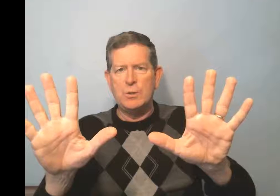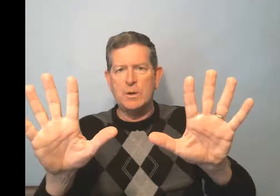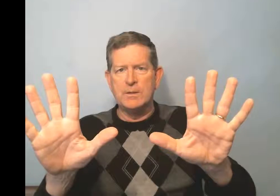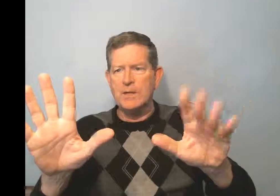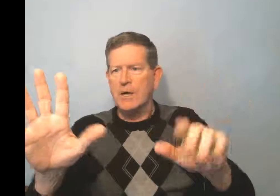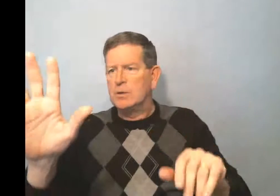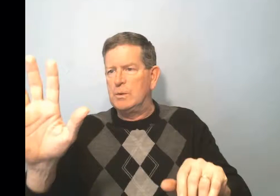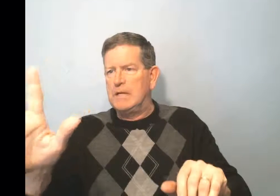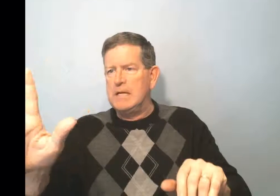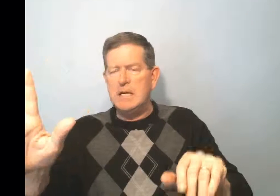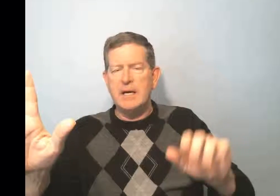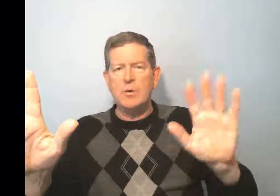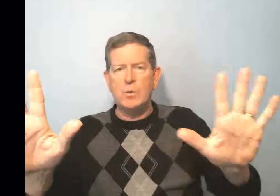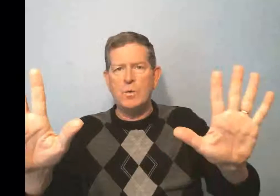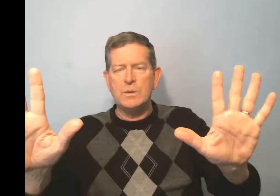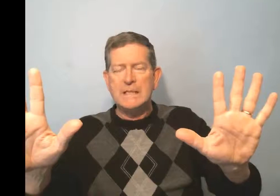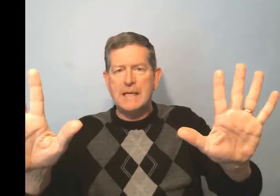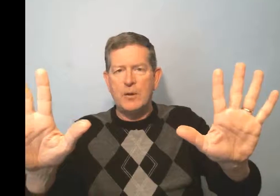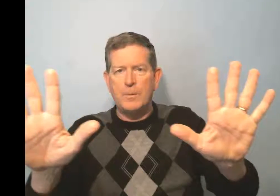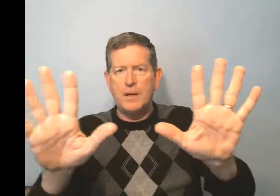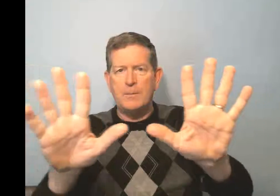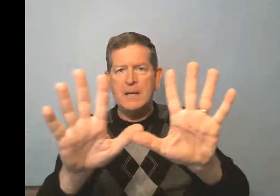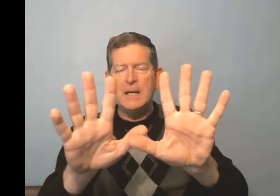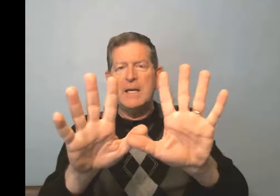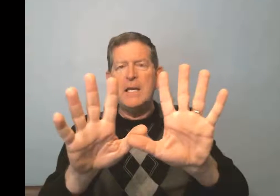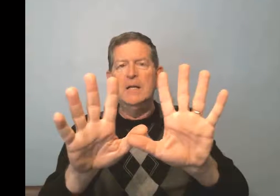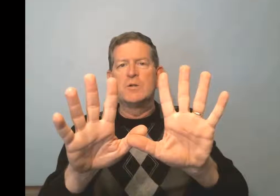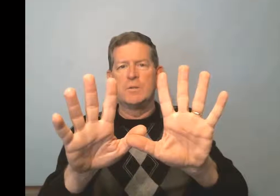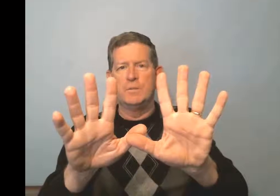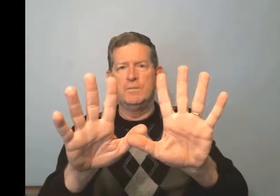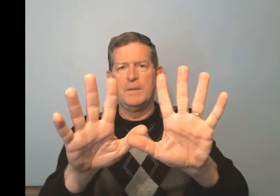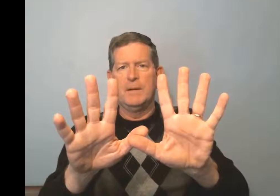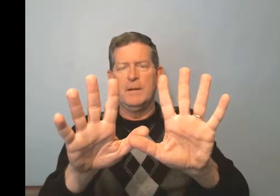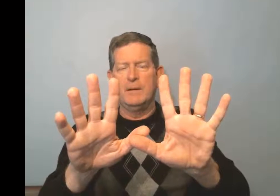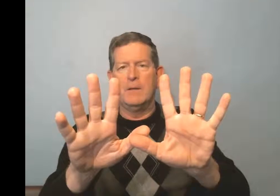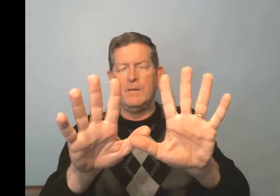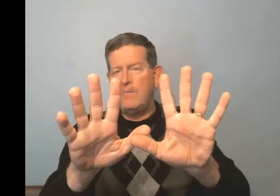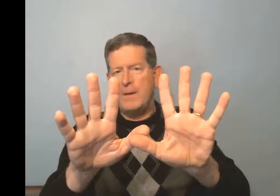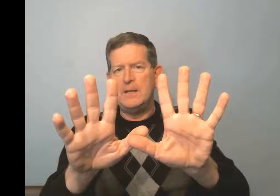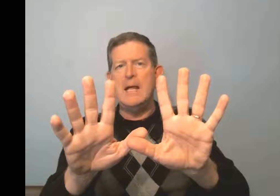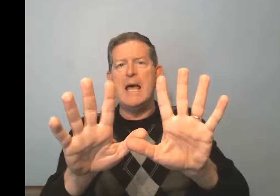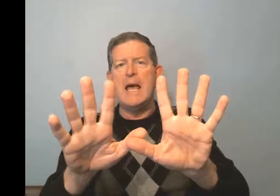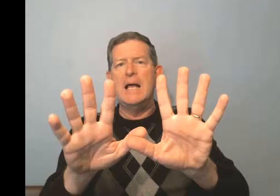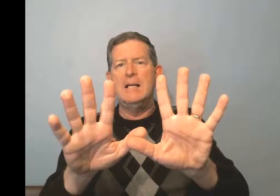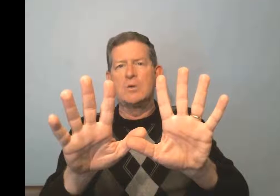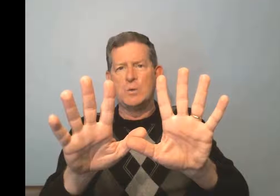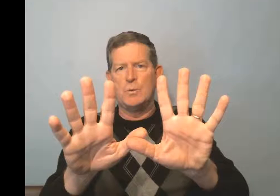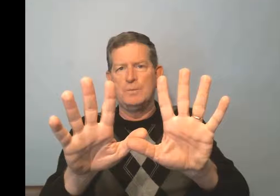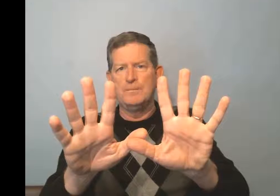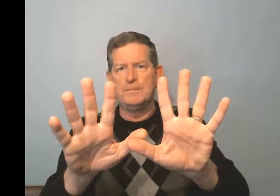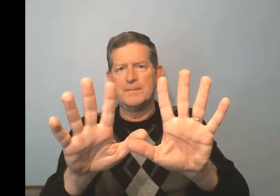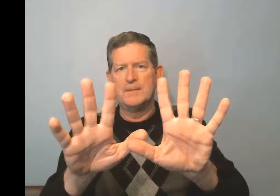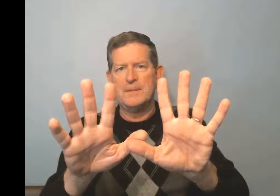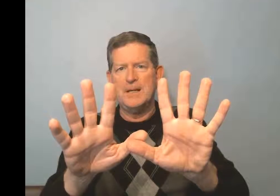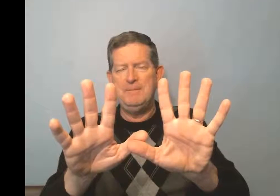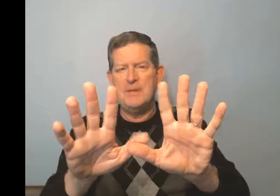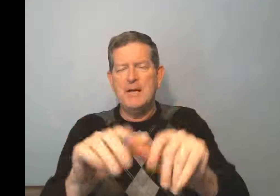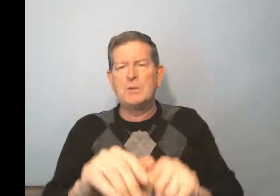words. So, il and on together become ils ont, and the feminine elles ont, okay? So,